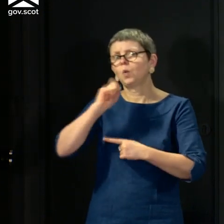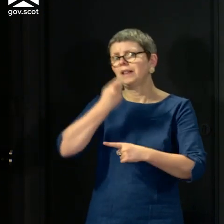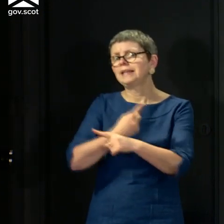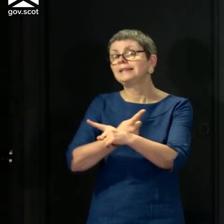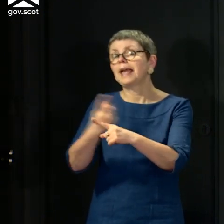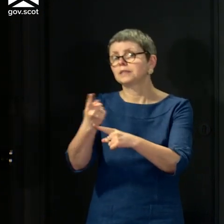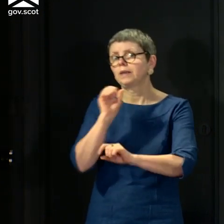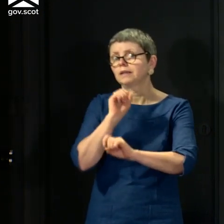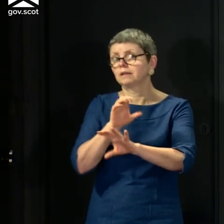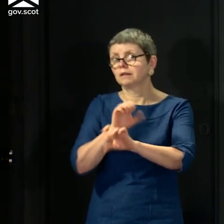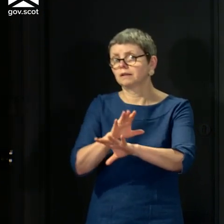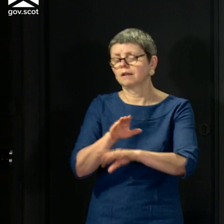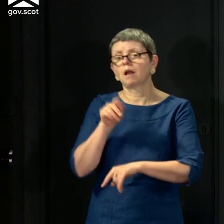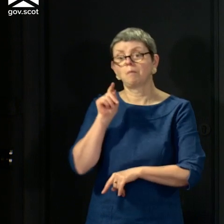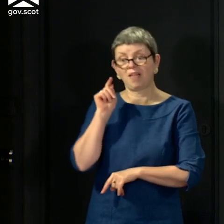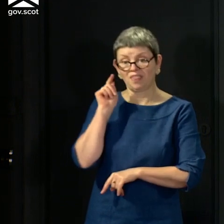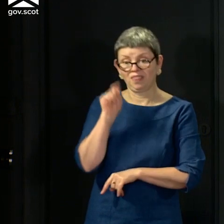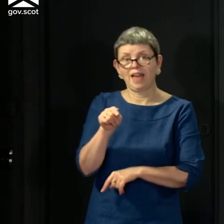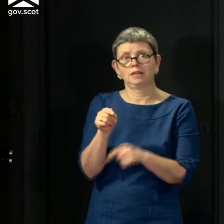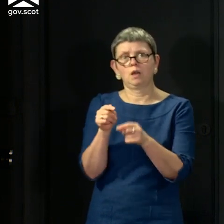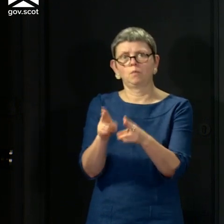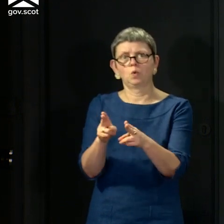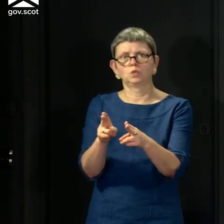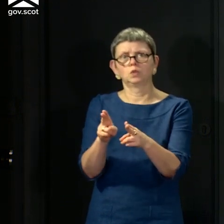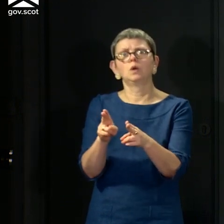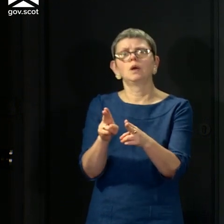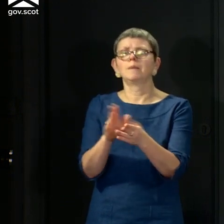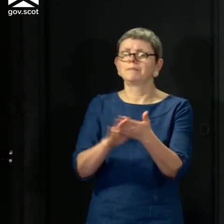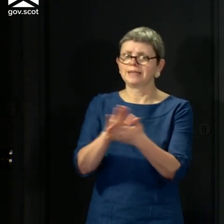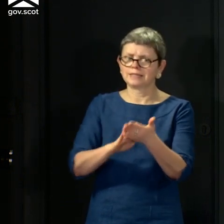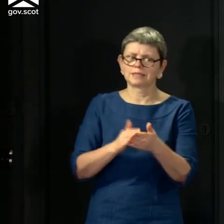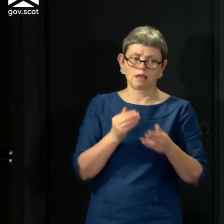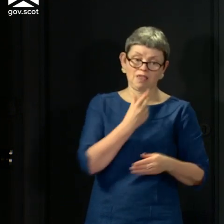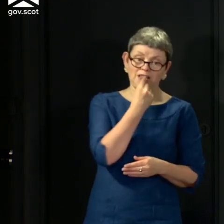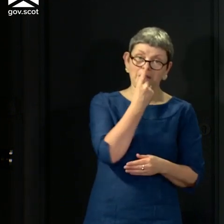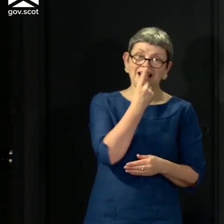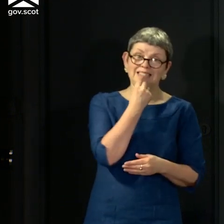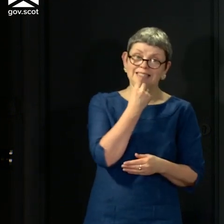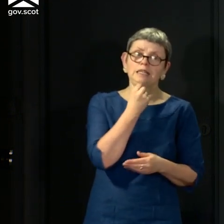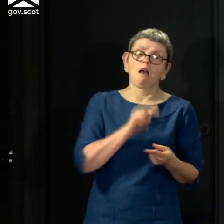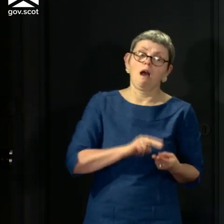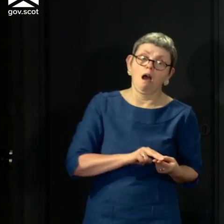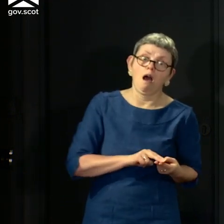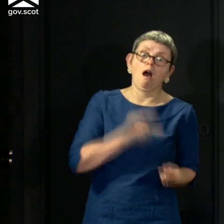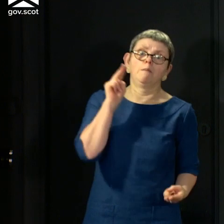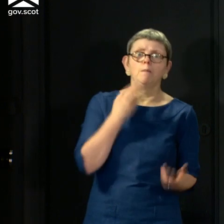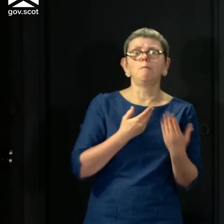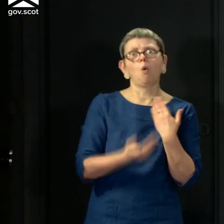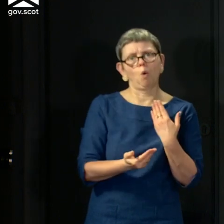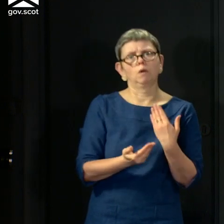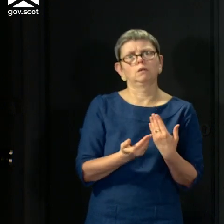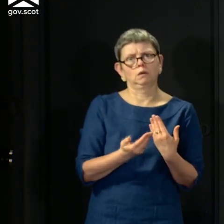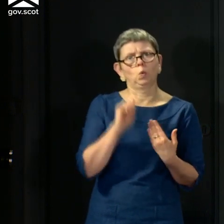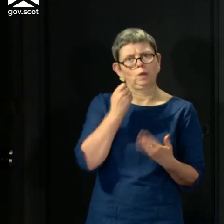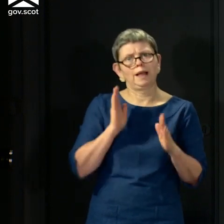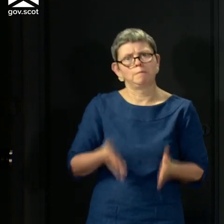but I should stress that approach will require us to increase our testing capacity even further than the levels I have been